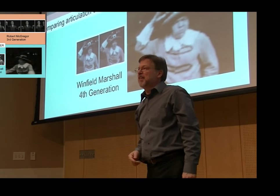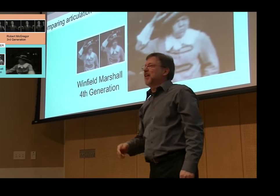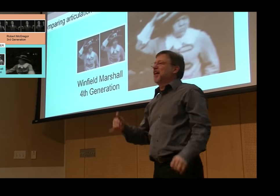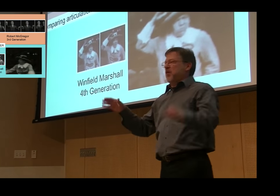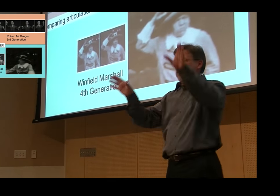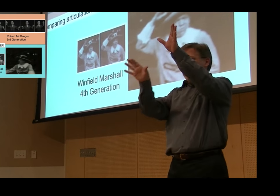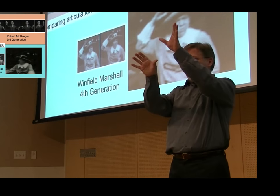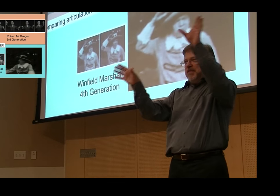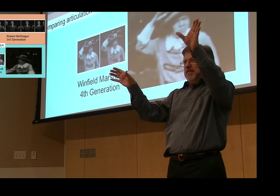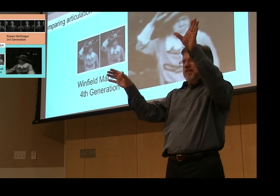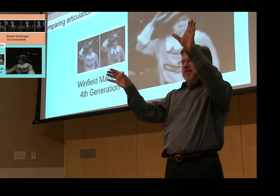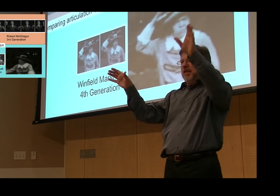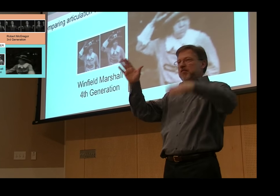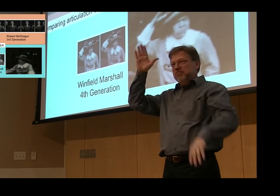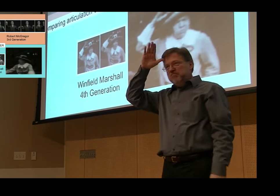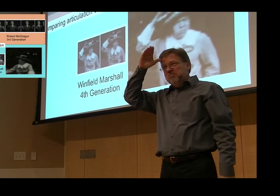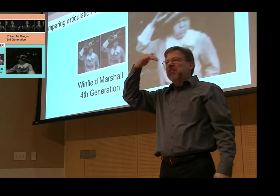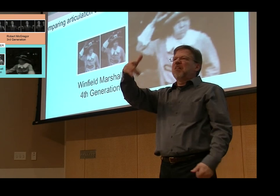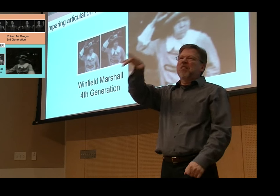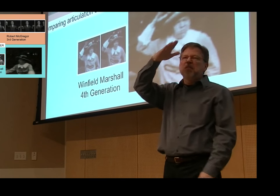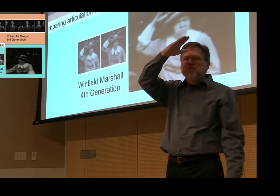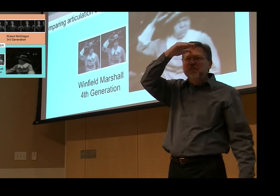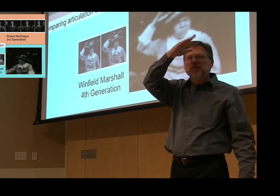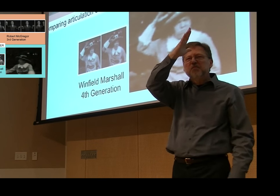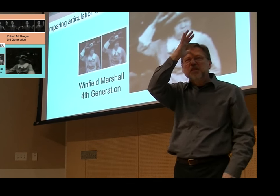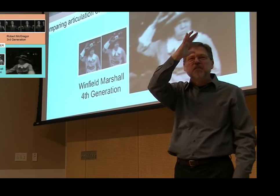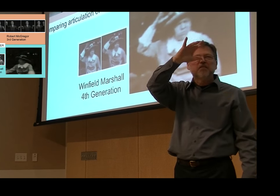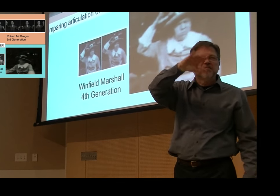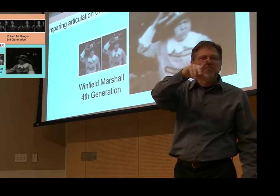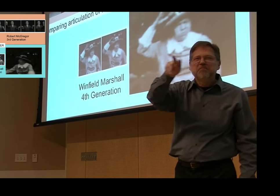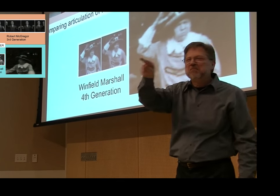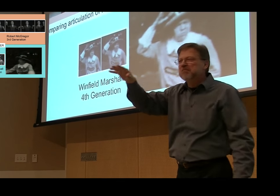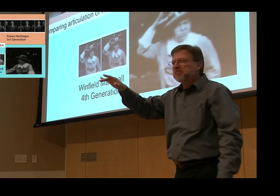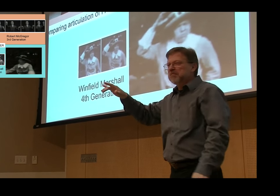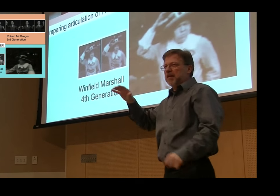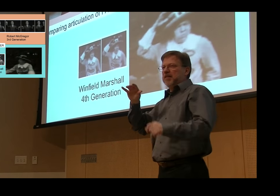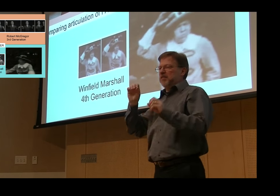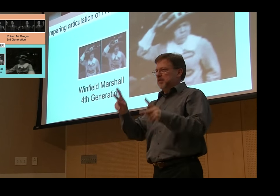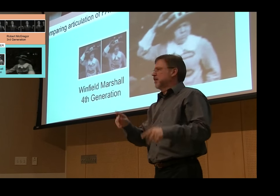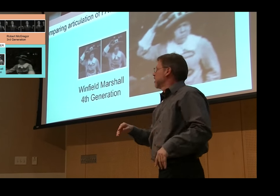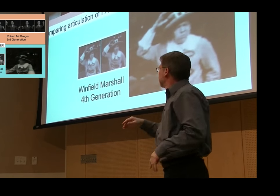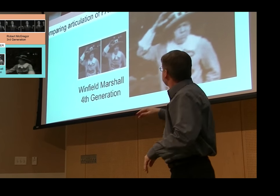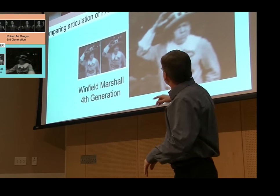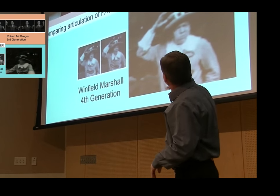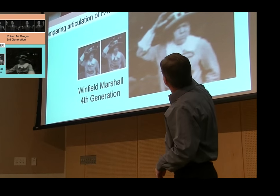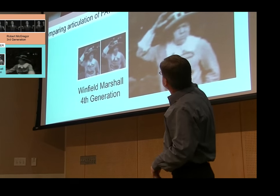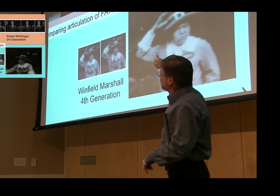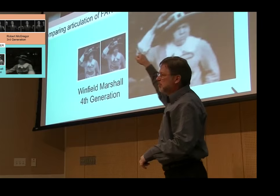repeatedly in his video rendition of Yankee Doodle. Of course, today we see versions of Father that